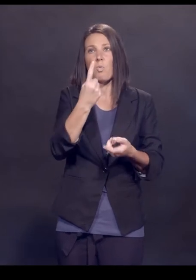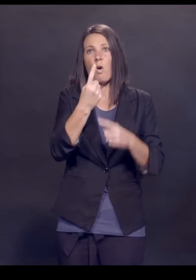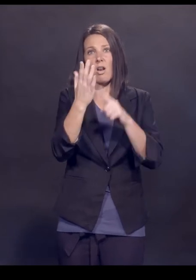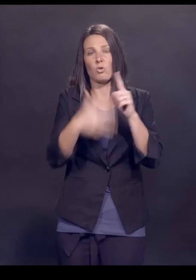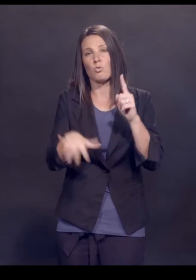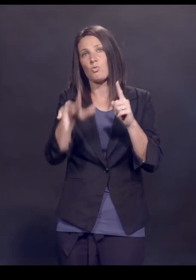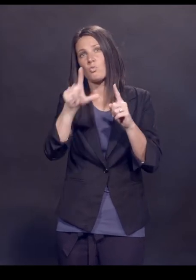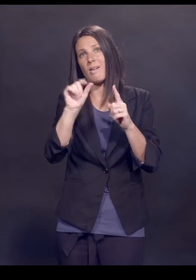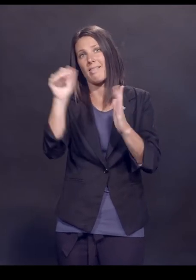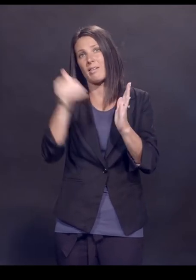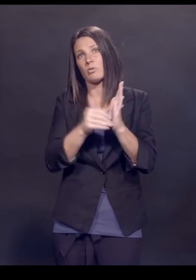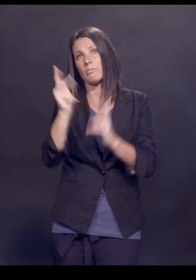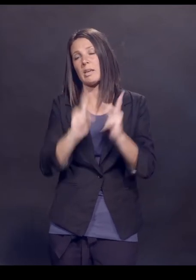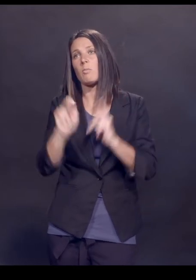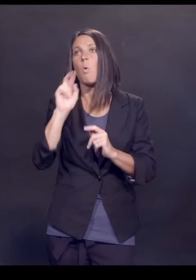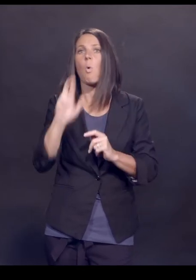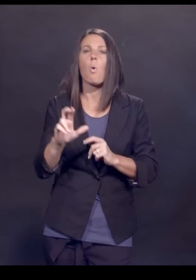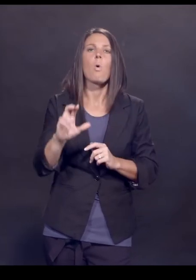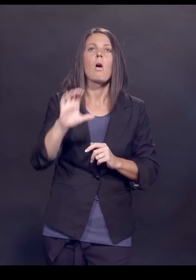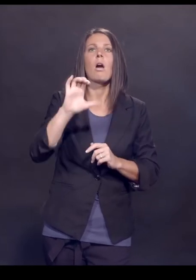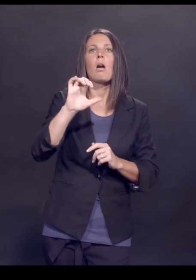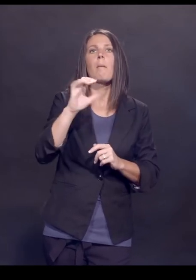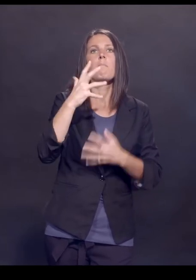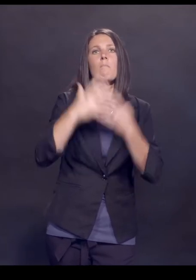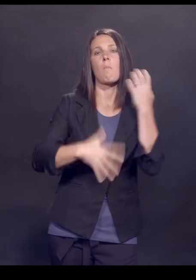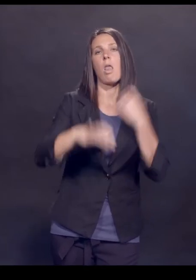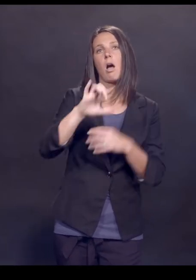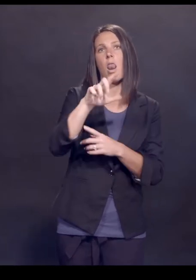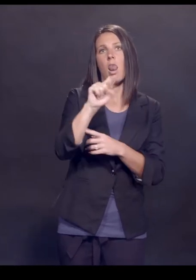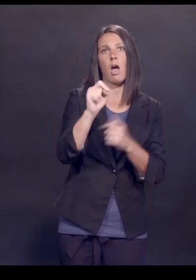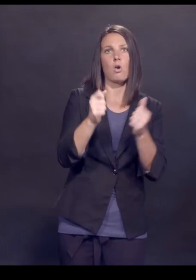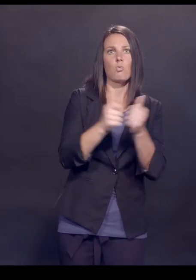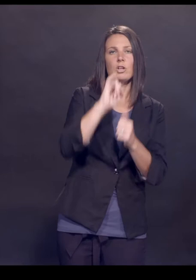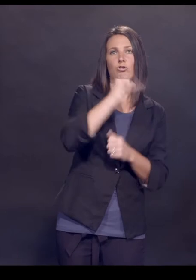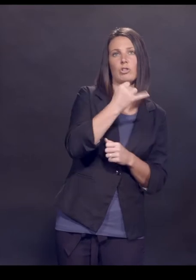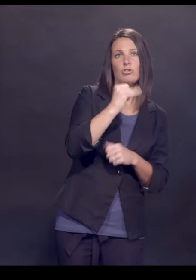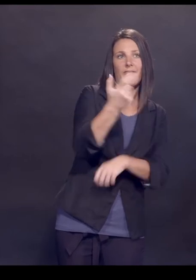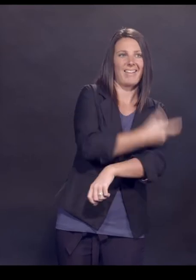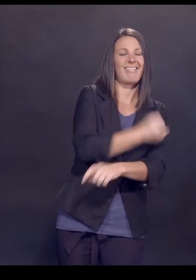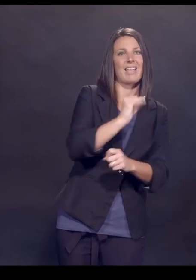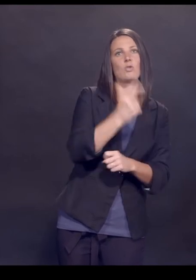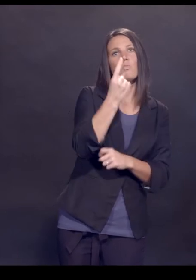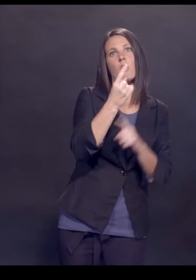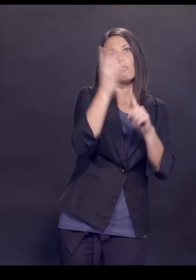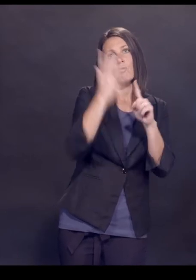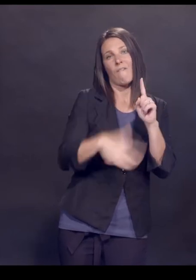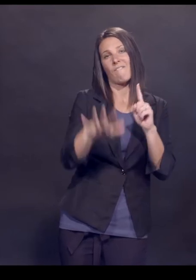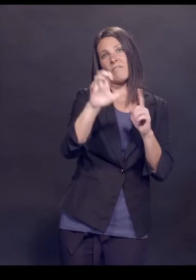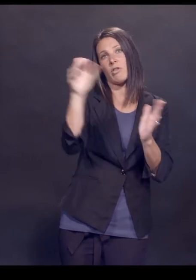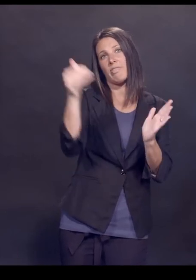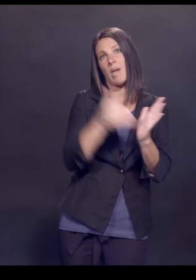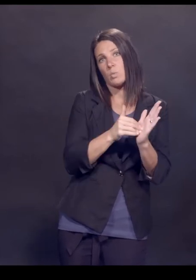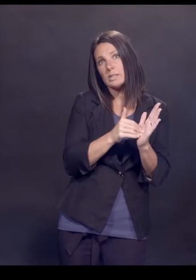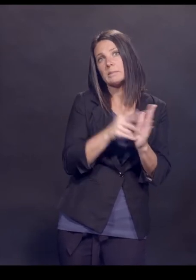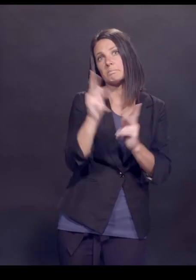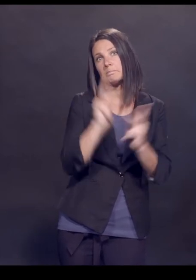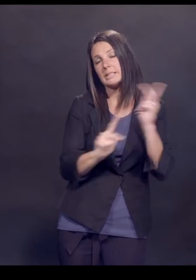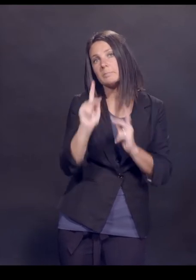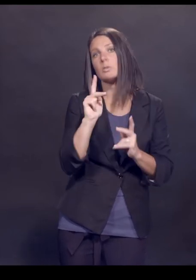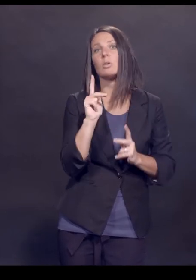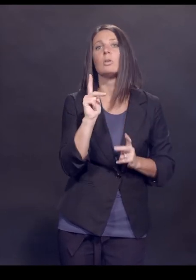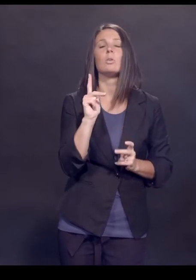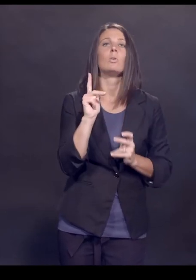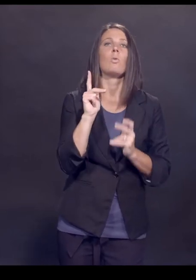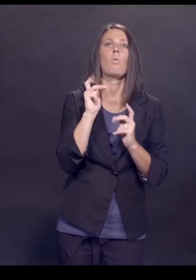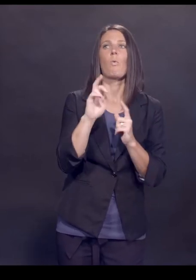20,000 people, or clotting associated with the J&J vaccine, which is close to about 1 in 500,000 people, or Guillain